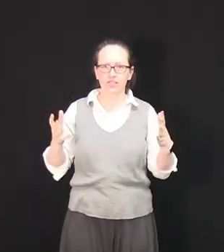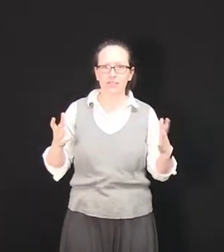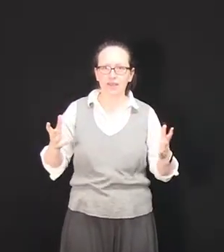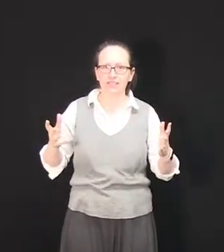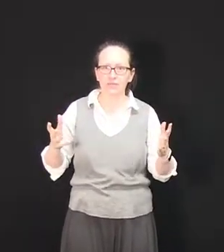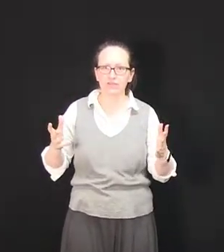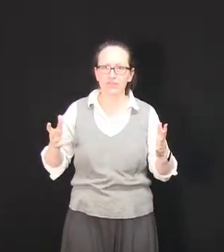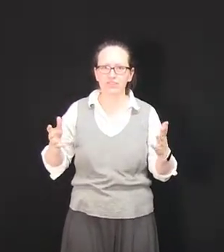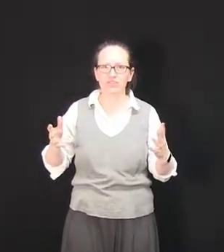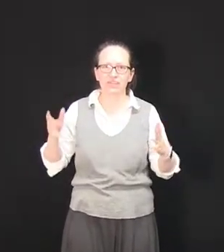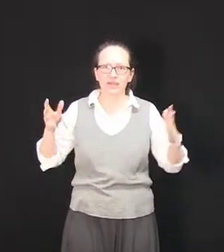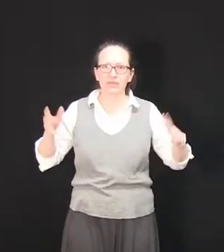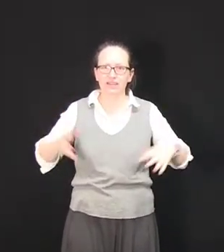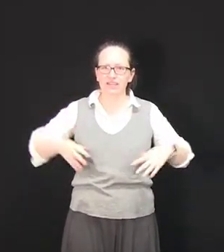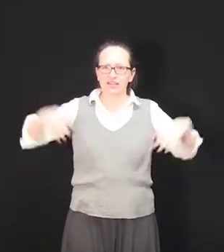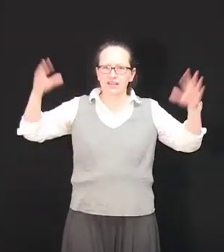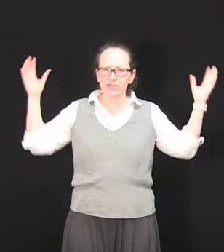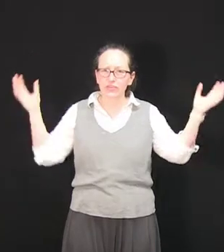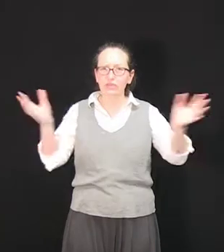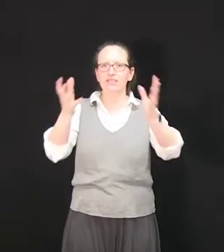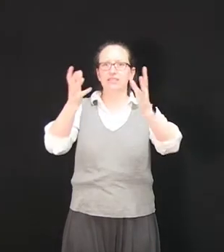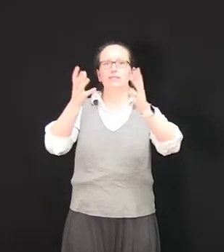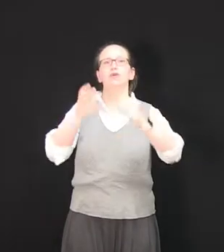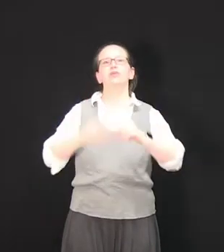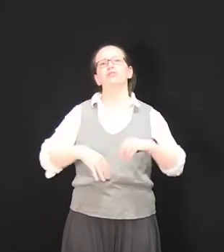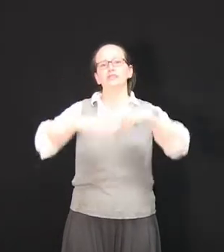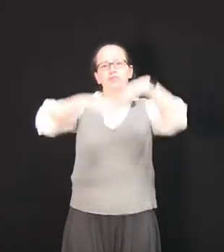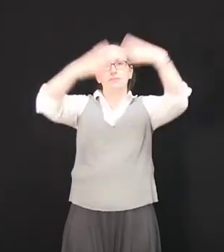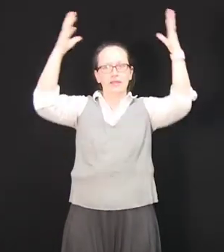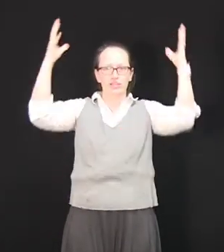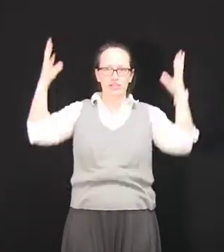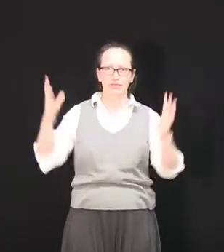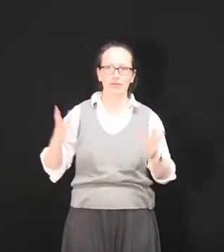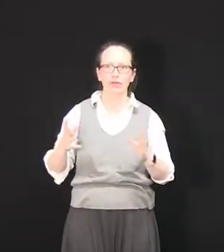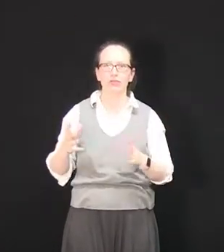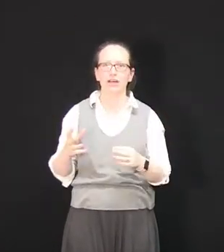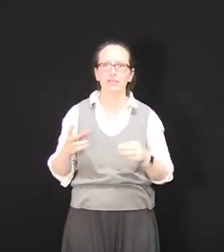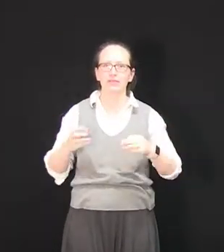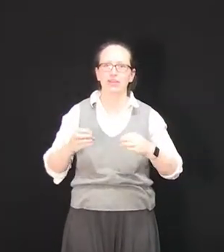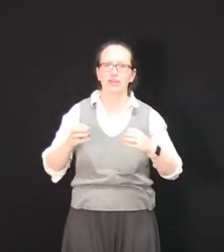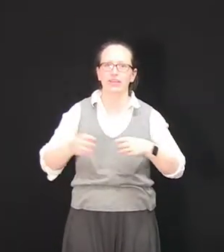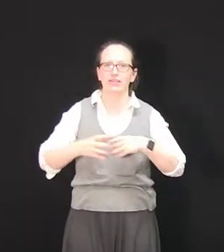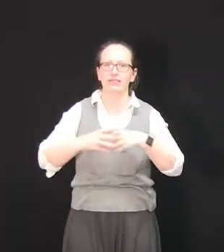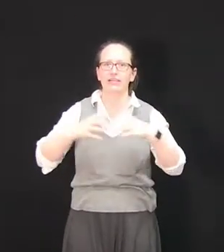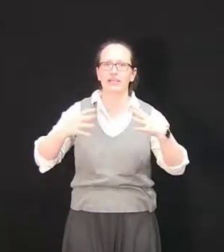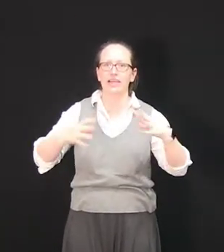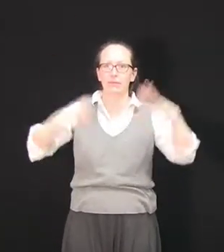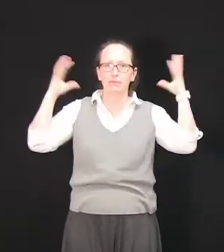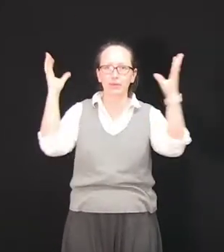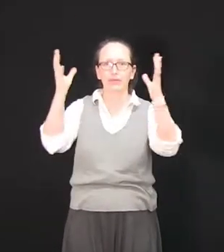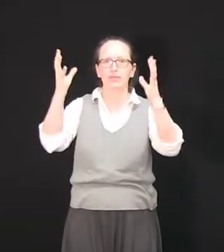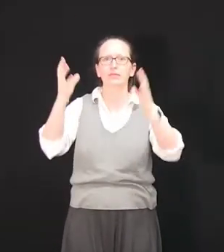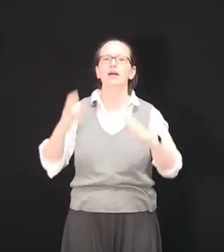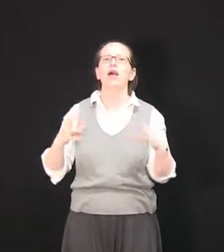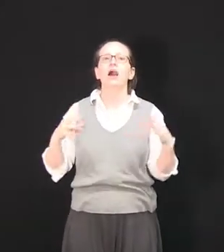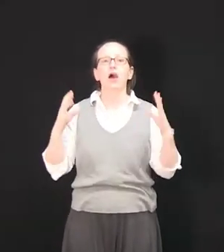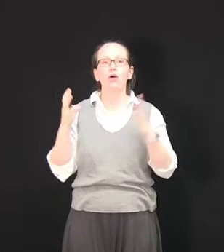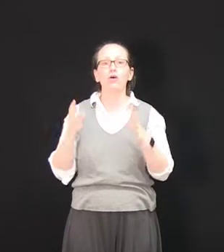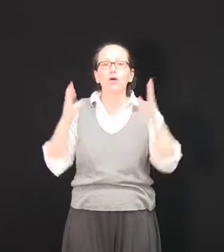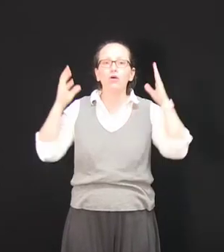space movies you see where there's an enormous explosion and the spaceship blows up and then you hear a really loud BOOM are all